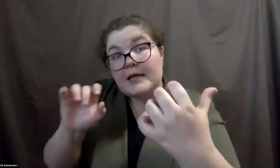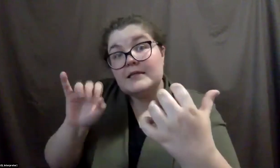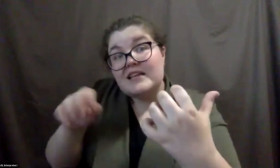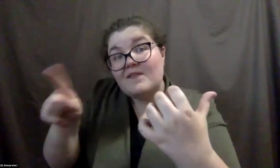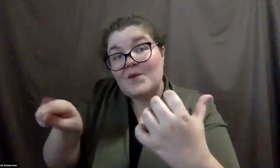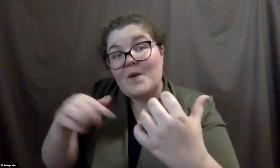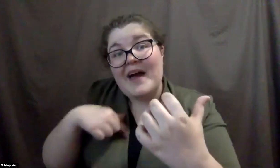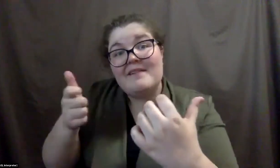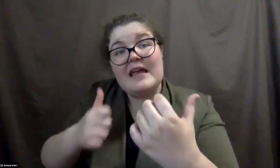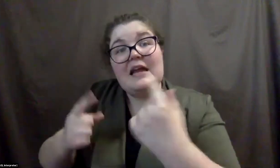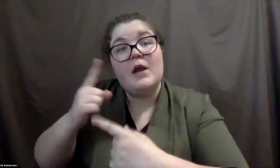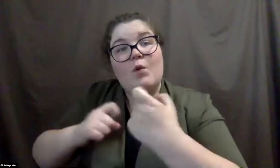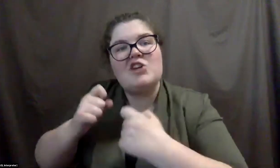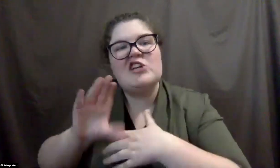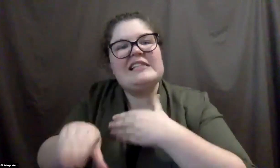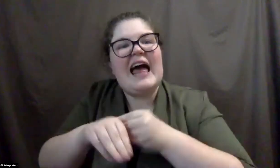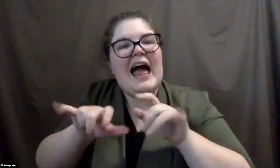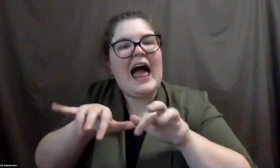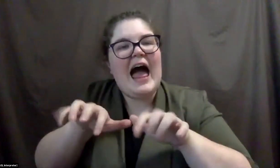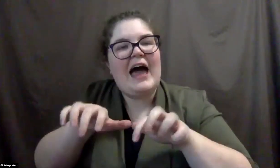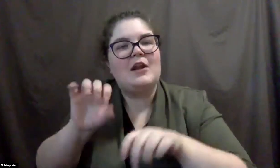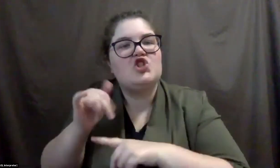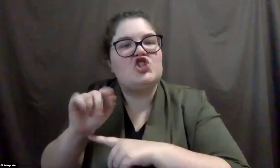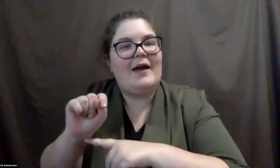Um, and we will get to those, um,